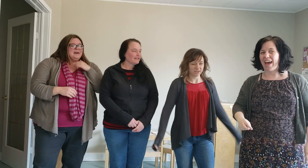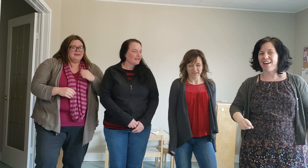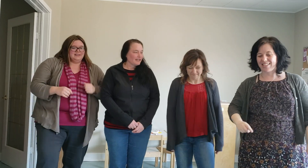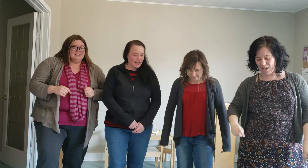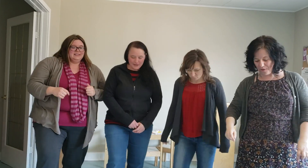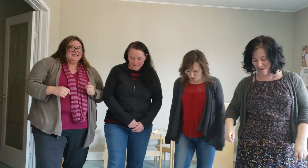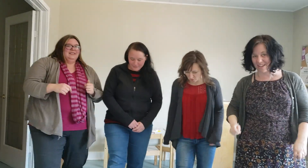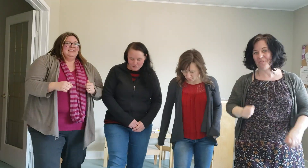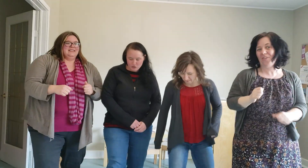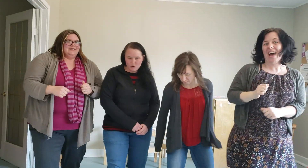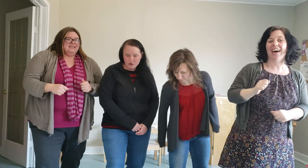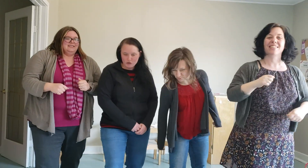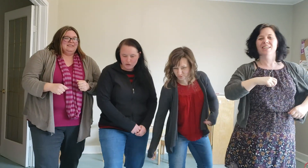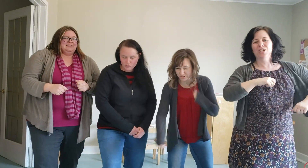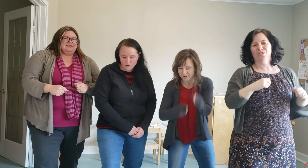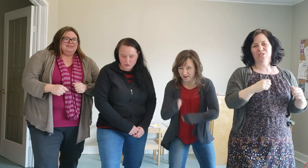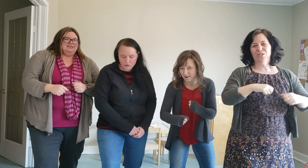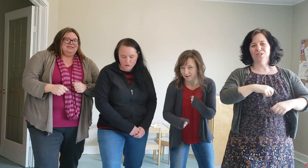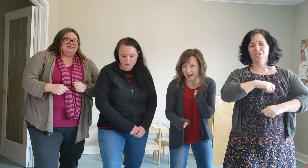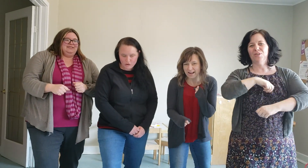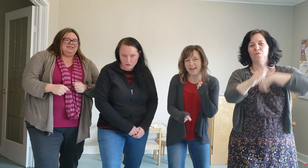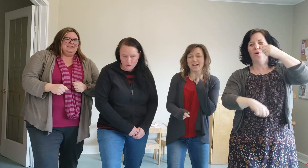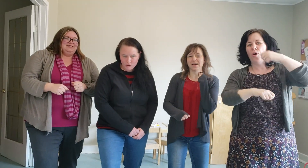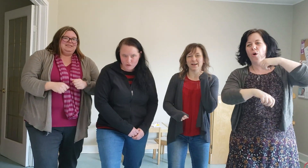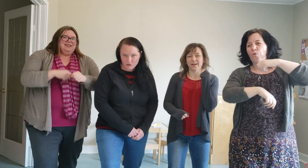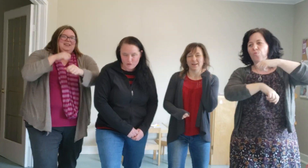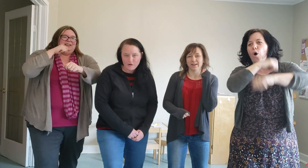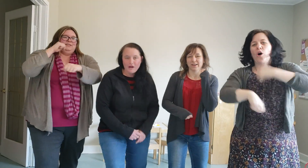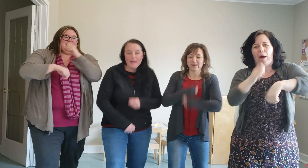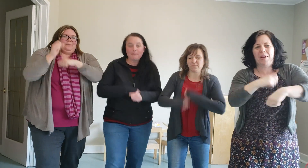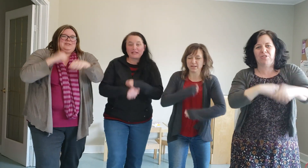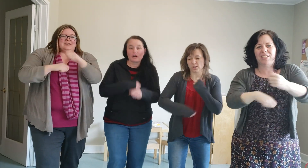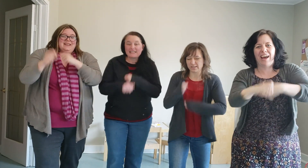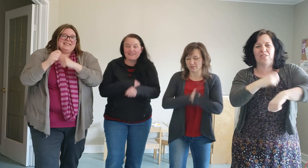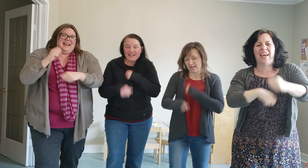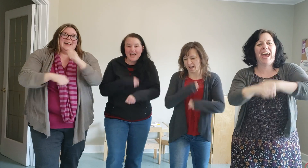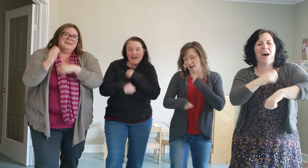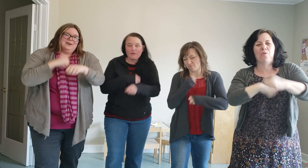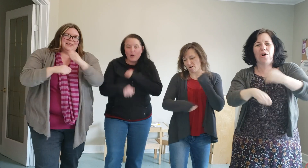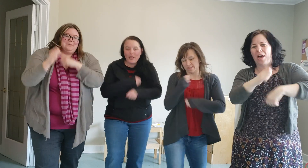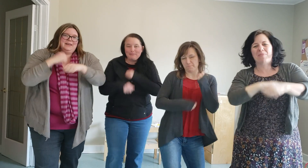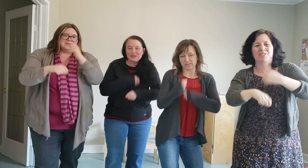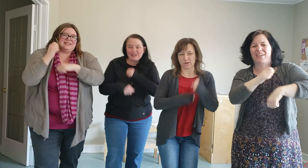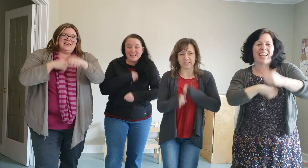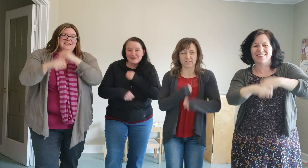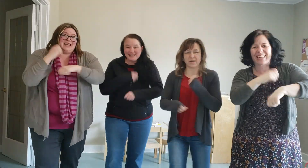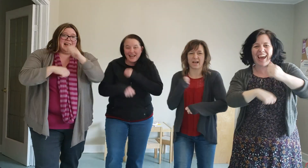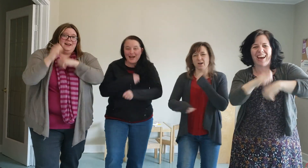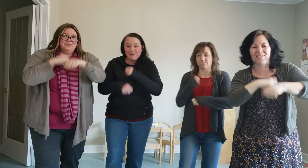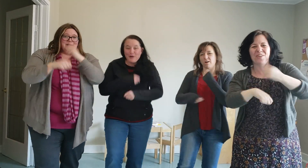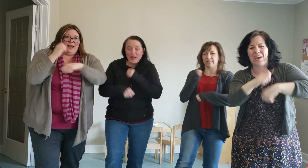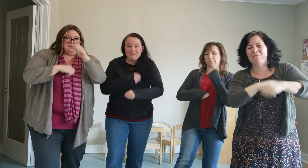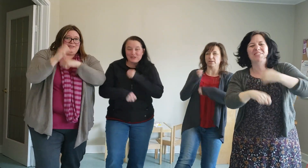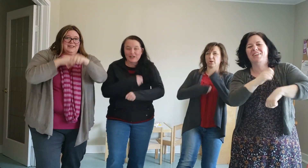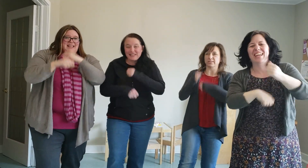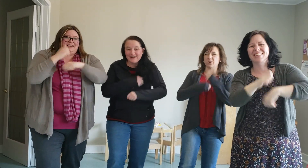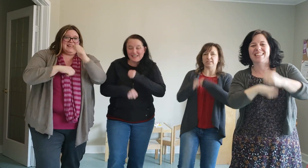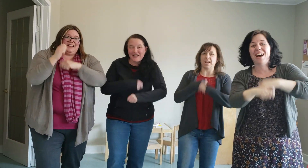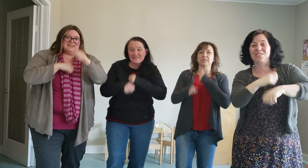gas and go really fast. Ready? Roll that big truck down the town Roll that big truck down the town Roll that big truck down the town